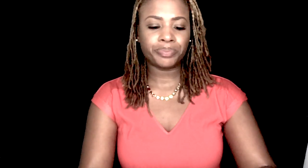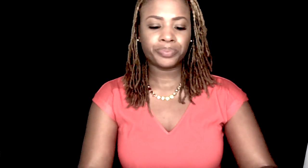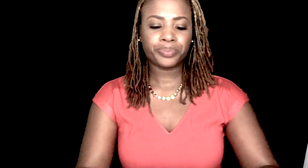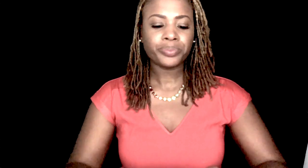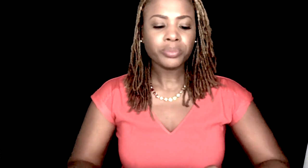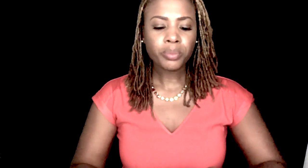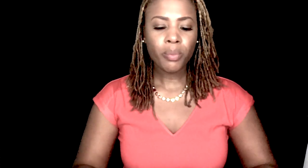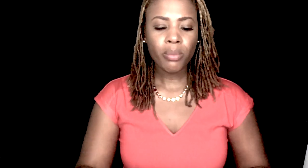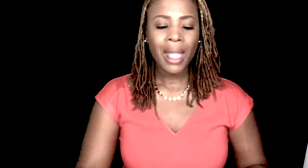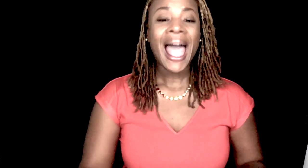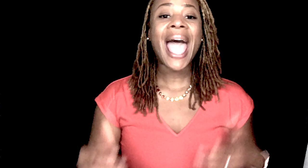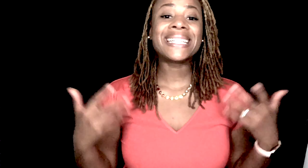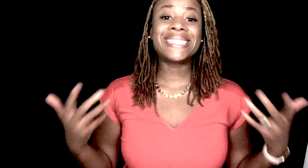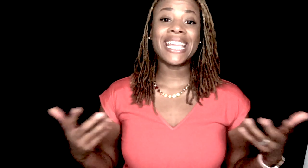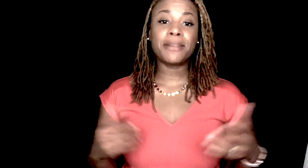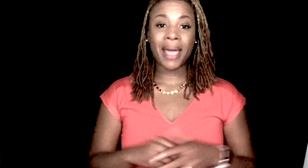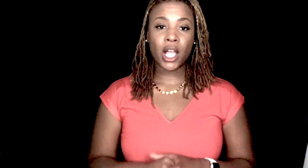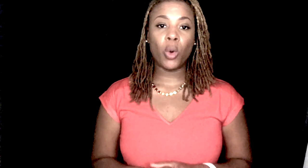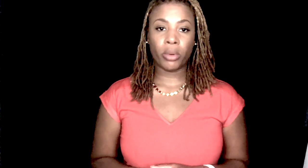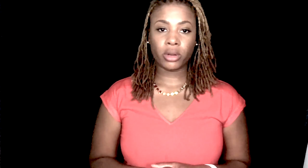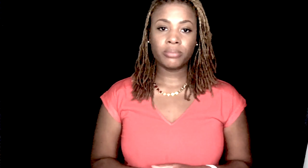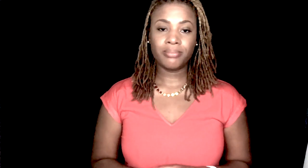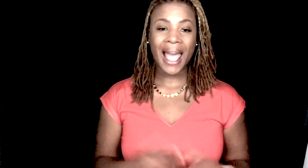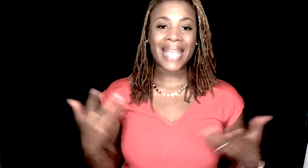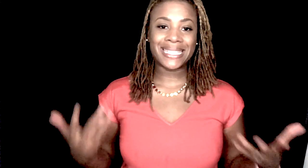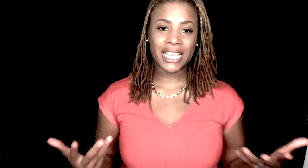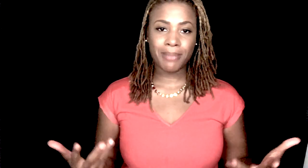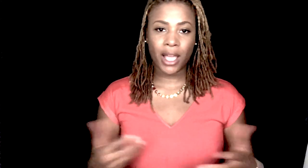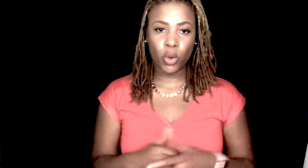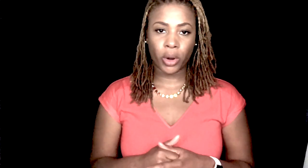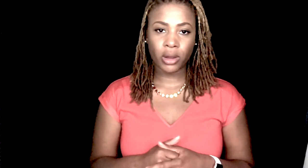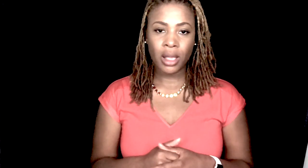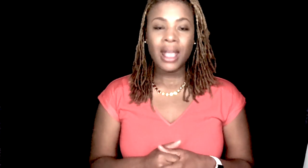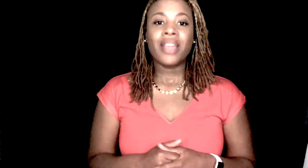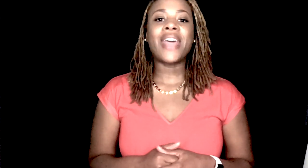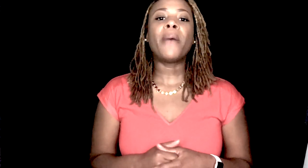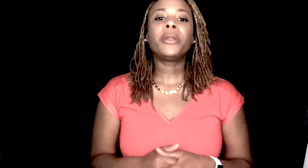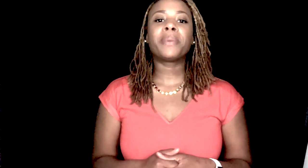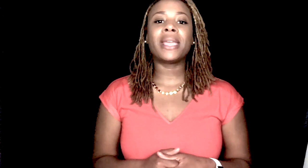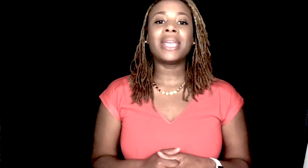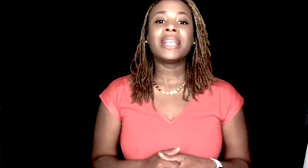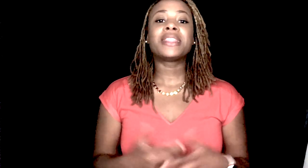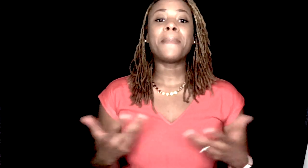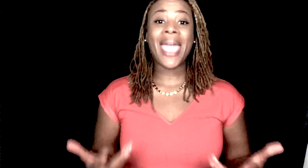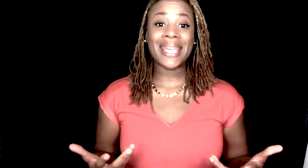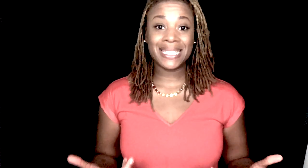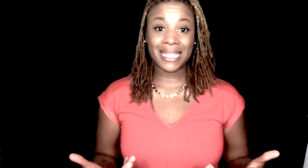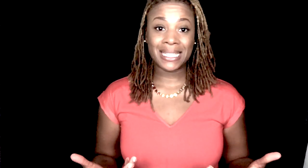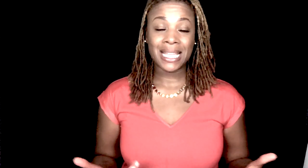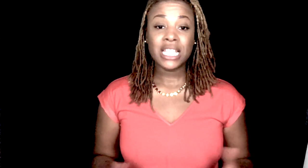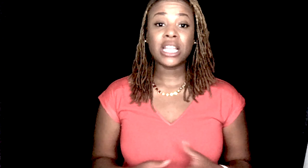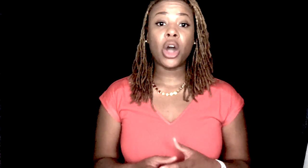I did my homework. I did my homework. That would be the past tense. So,